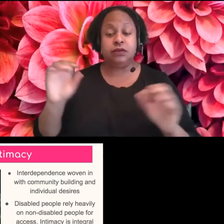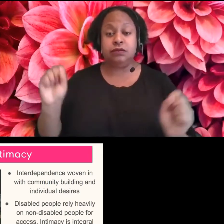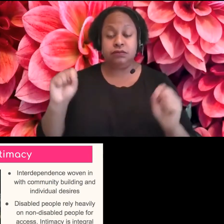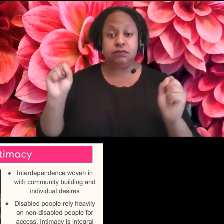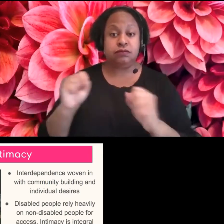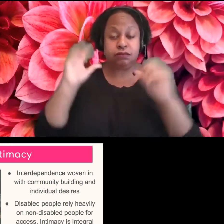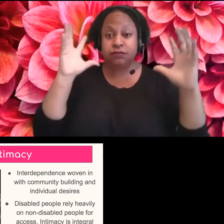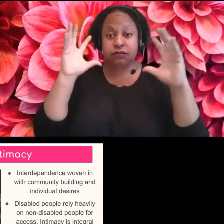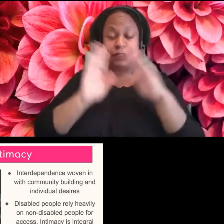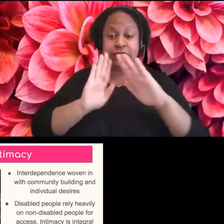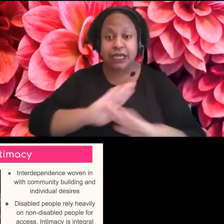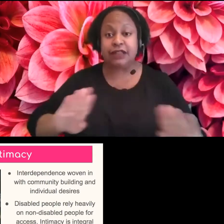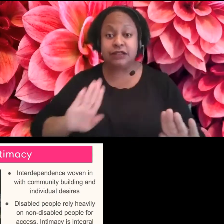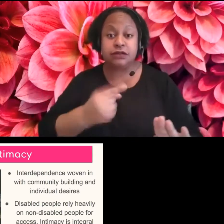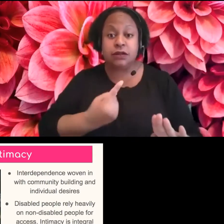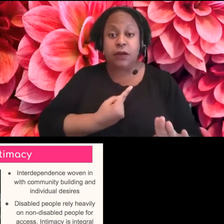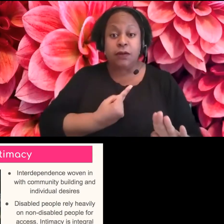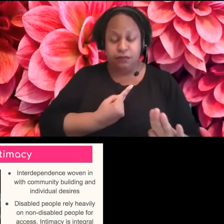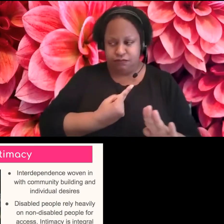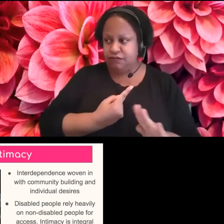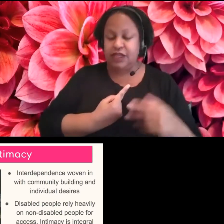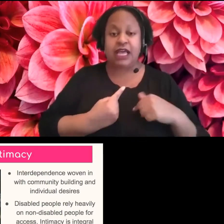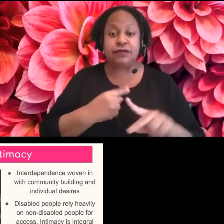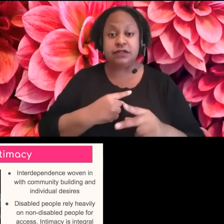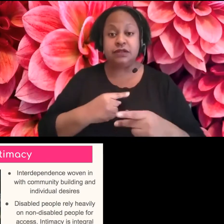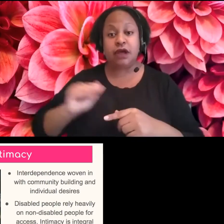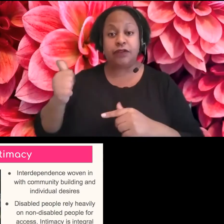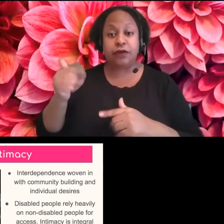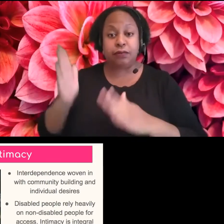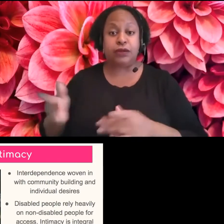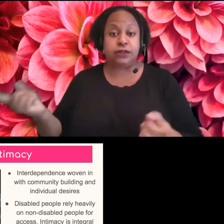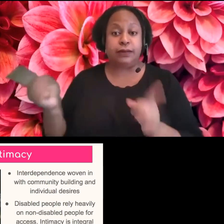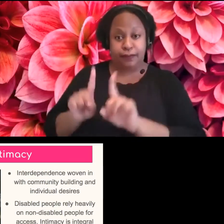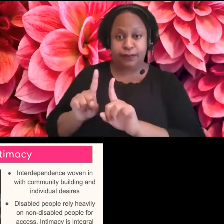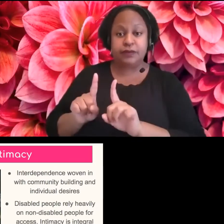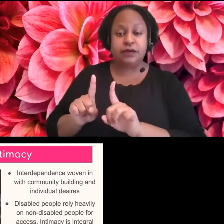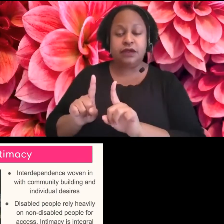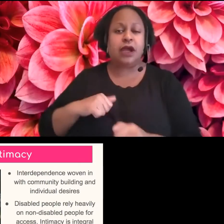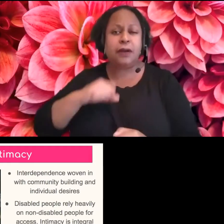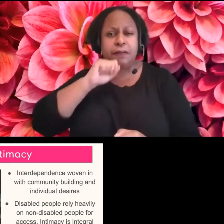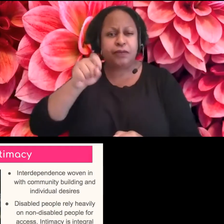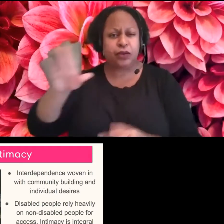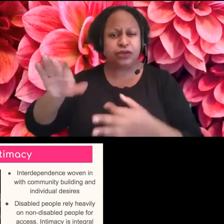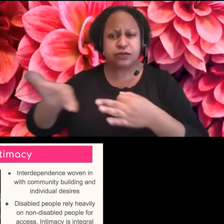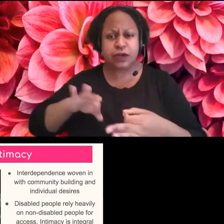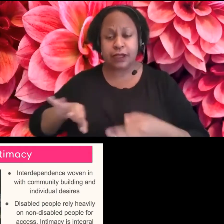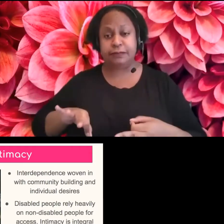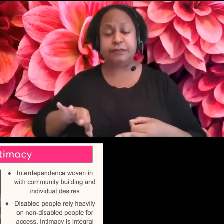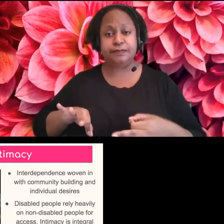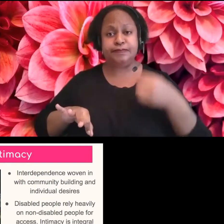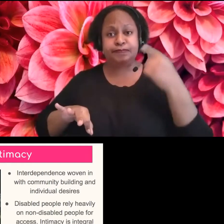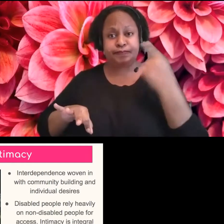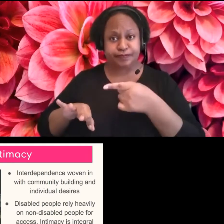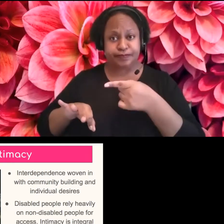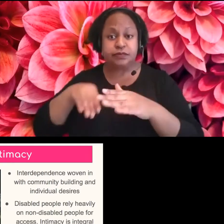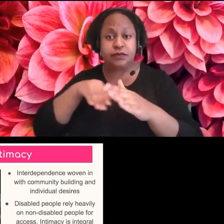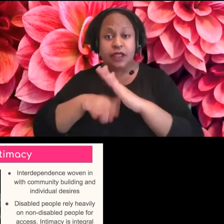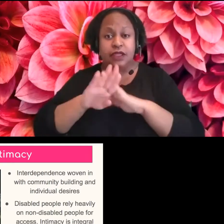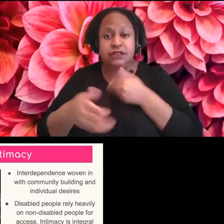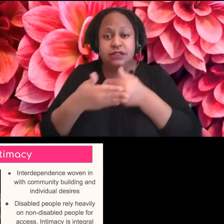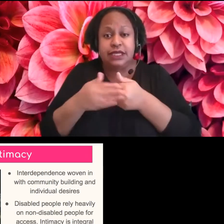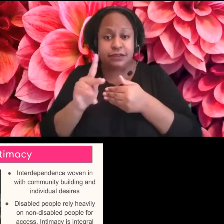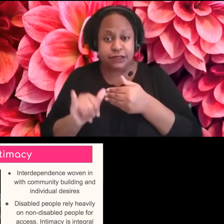that's definitely my favorite way of her describing it, especially since the idea of access intimacy is not just about